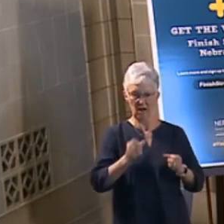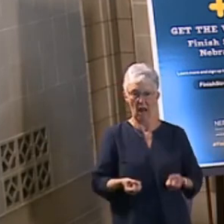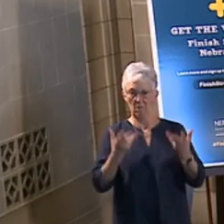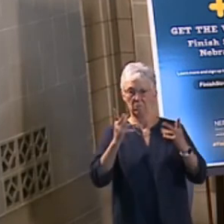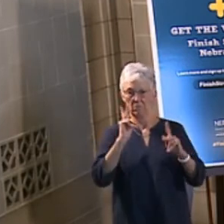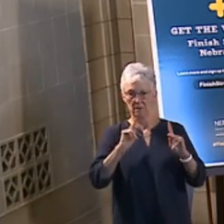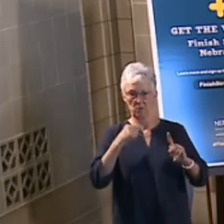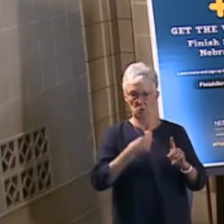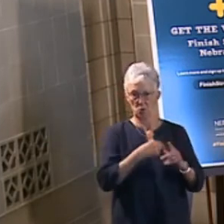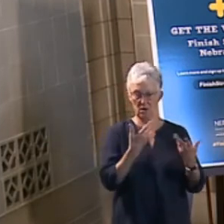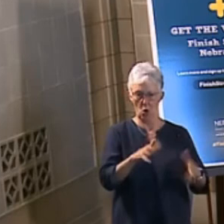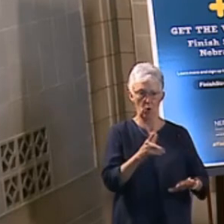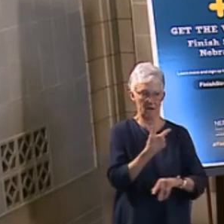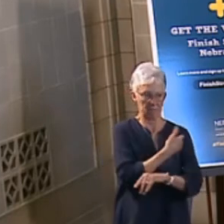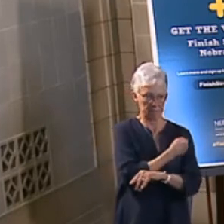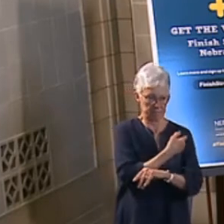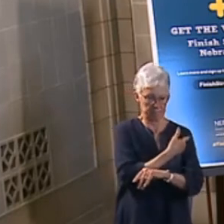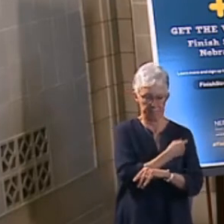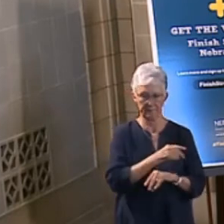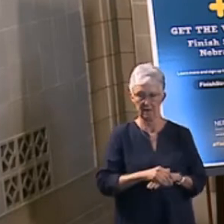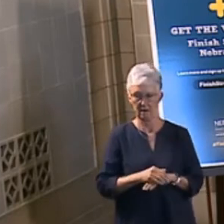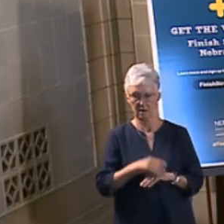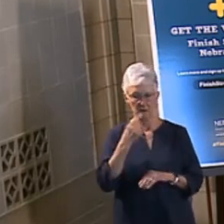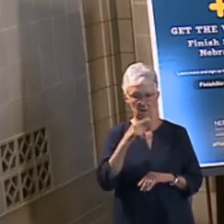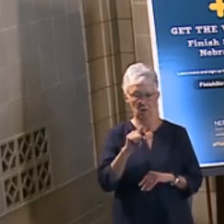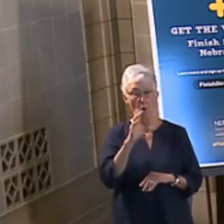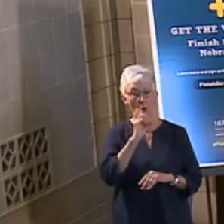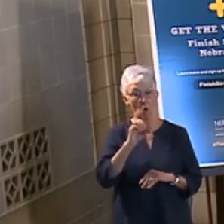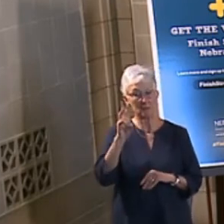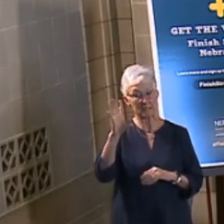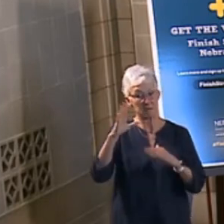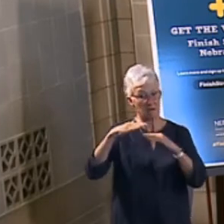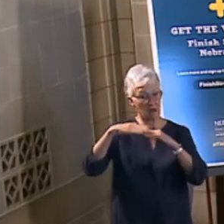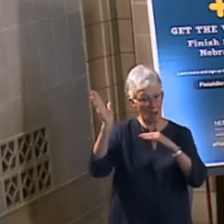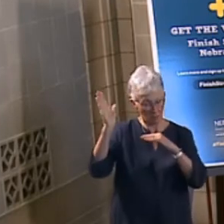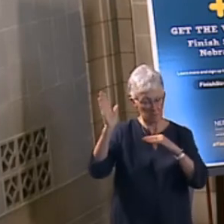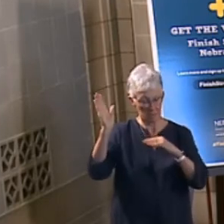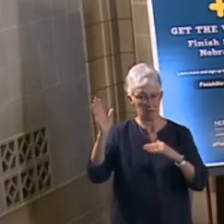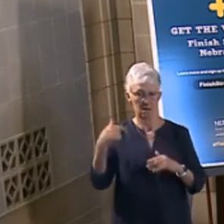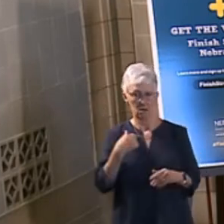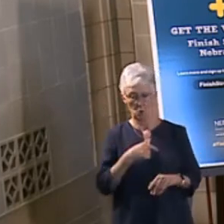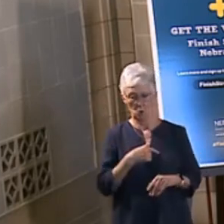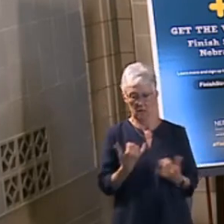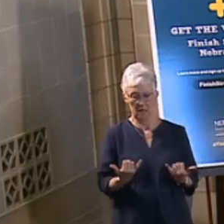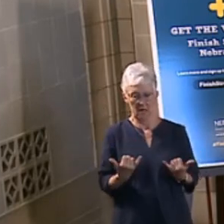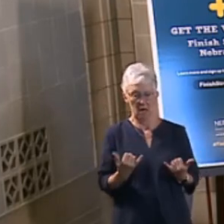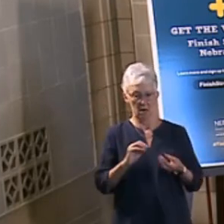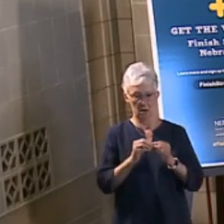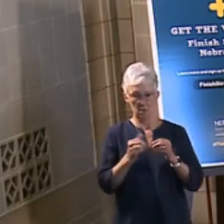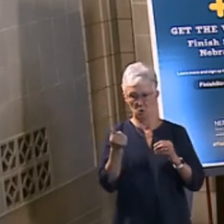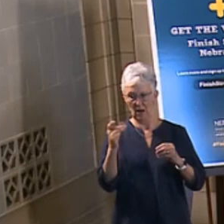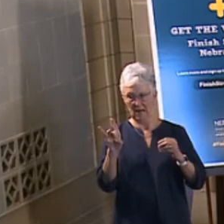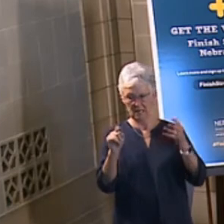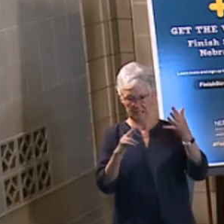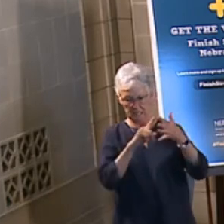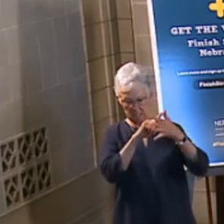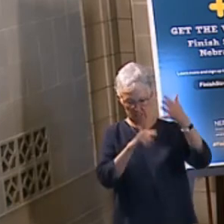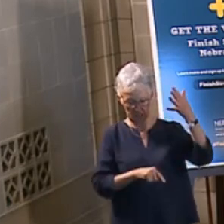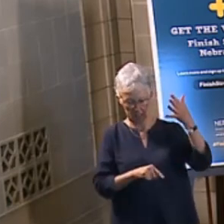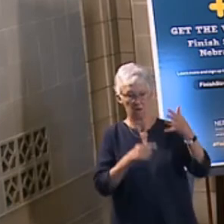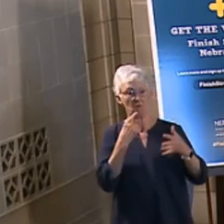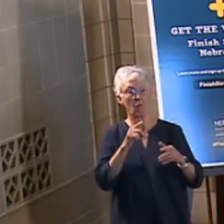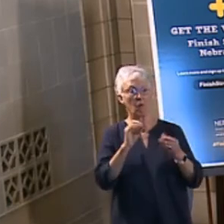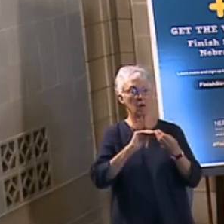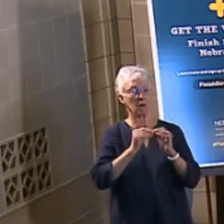three with regard to seniors 65 years and older. We're 18th in the nation right now as far as the population that has been fully